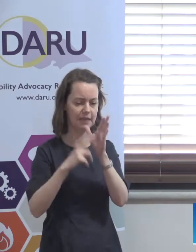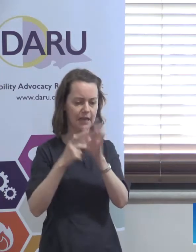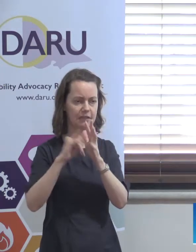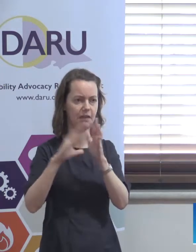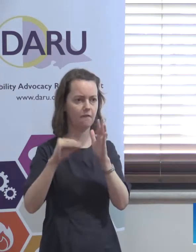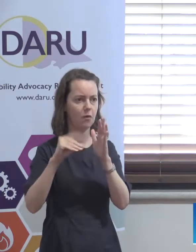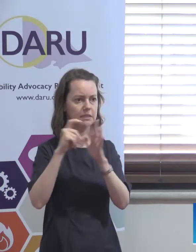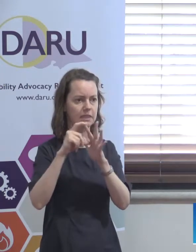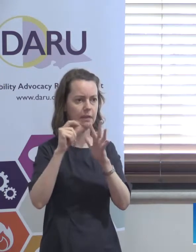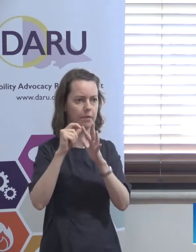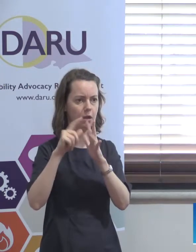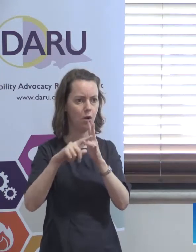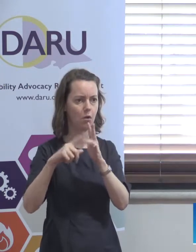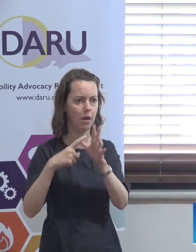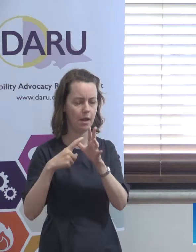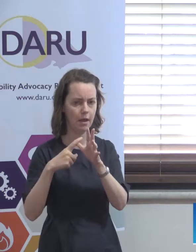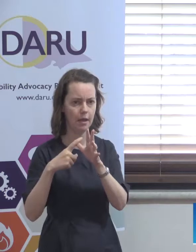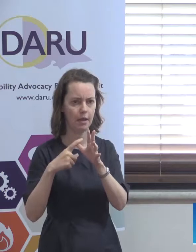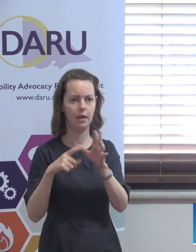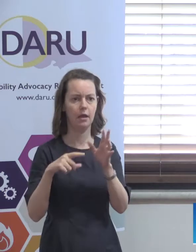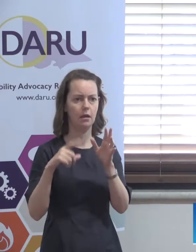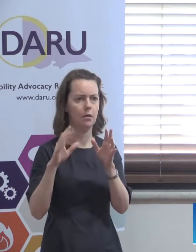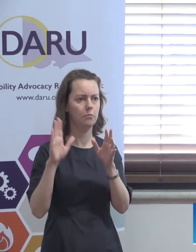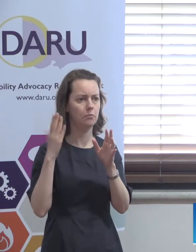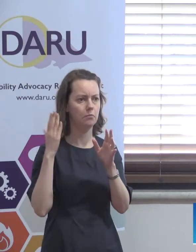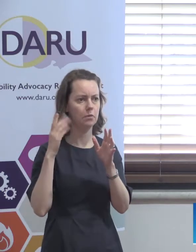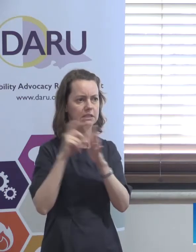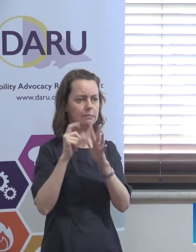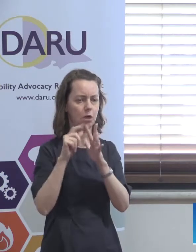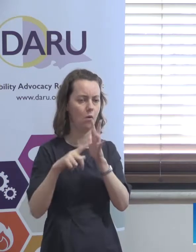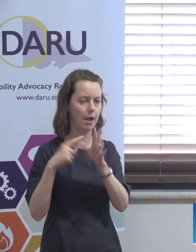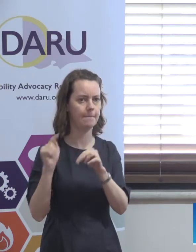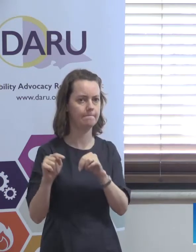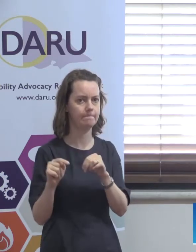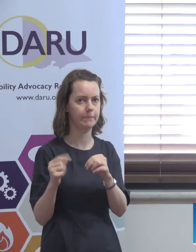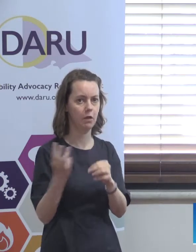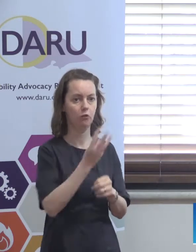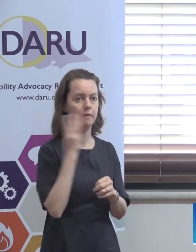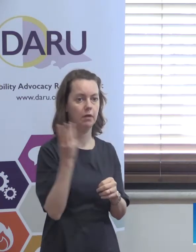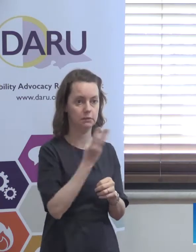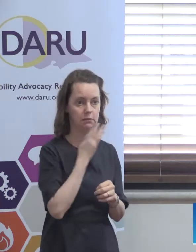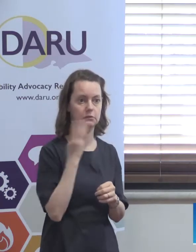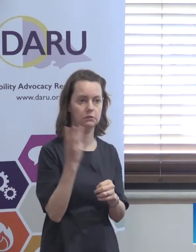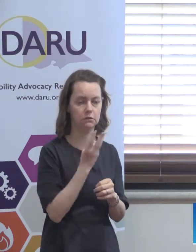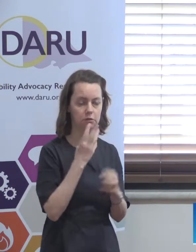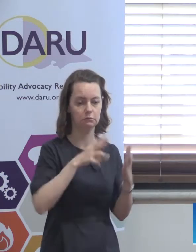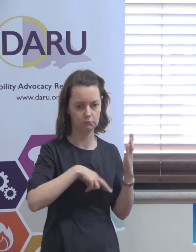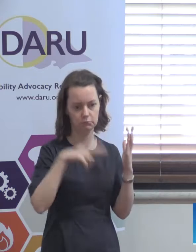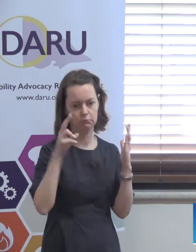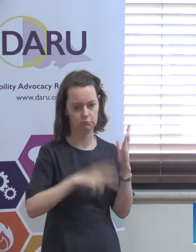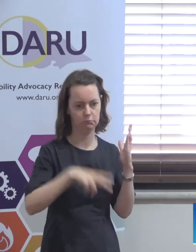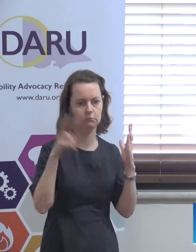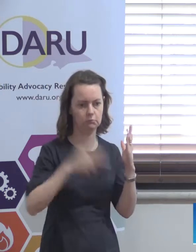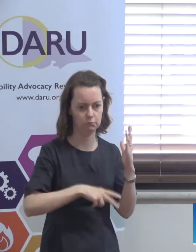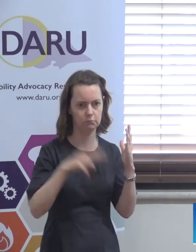Organisations Australia. Therese is from PWD originally but now with DPOA and we are wading through this stuff